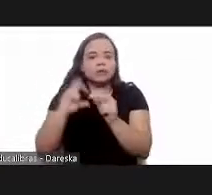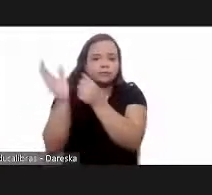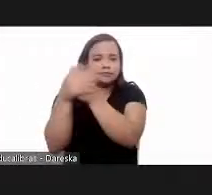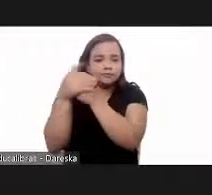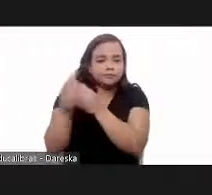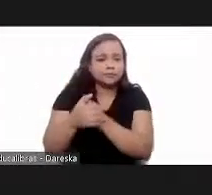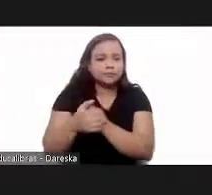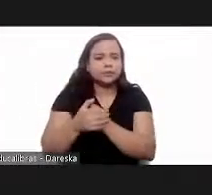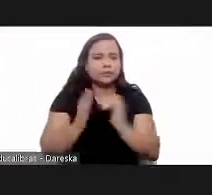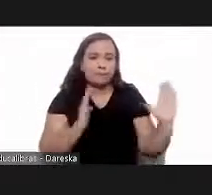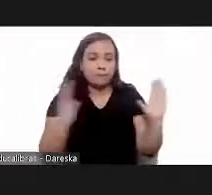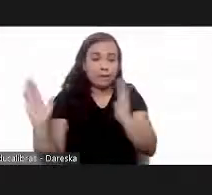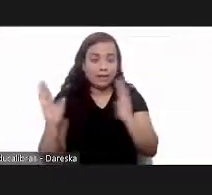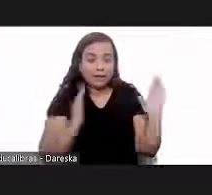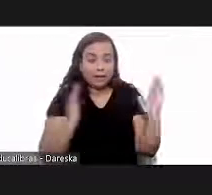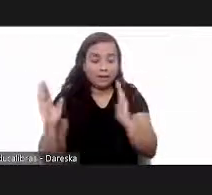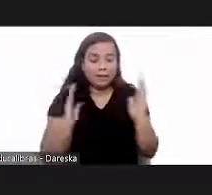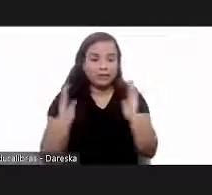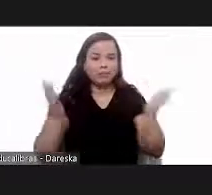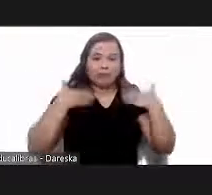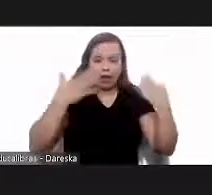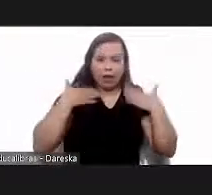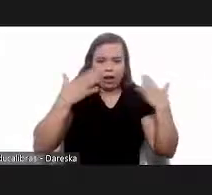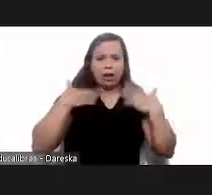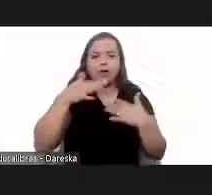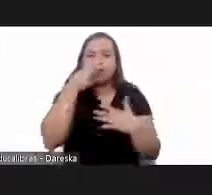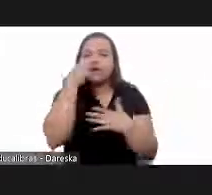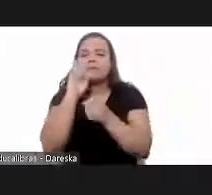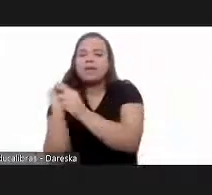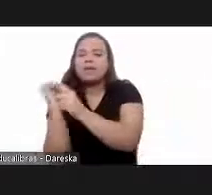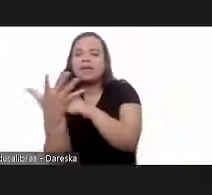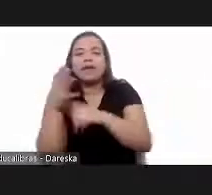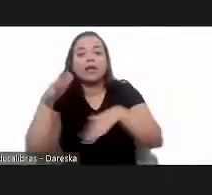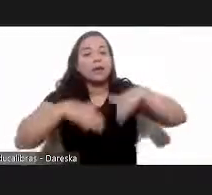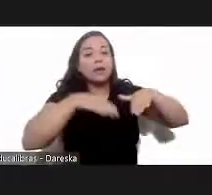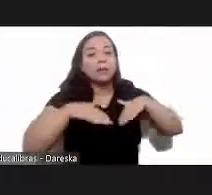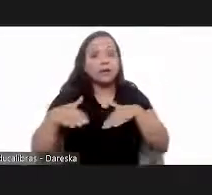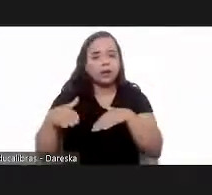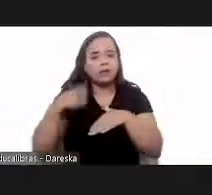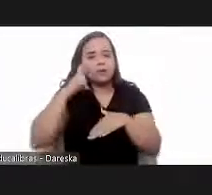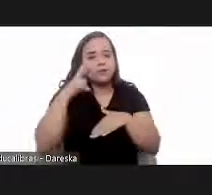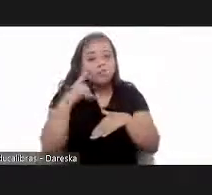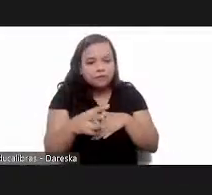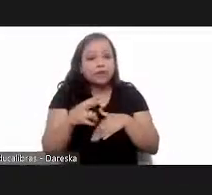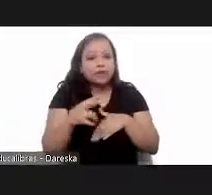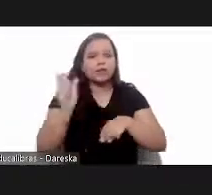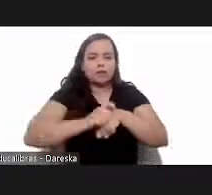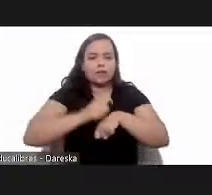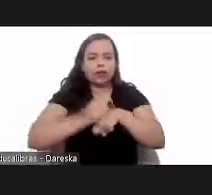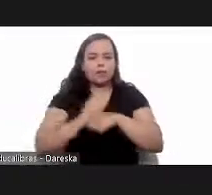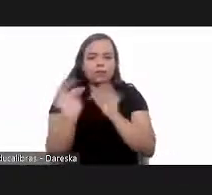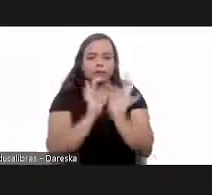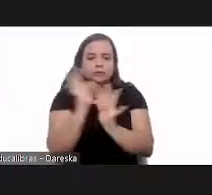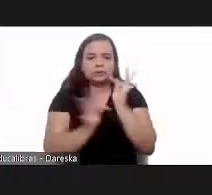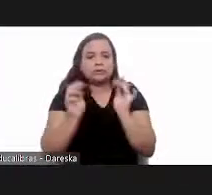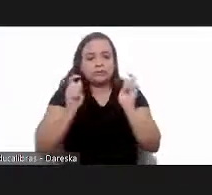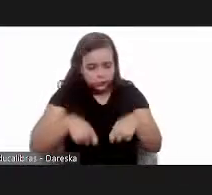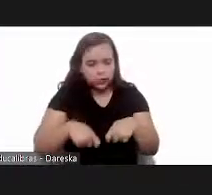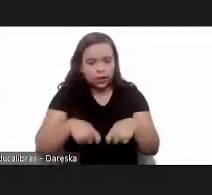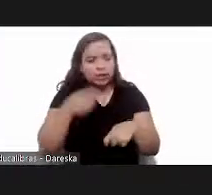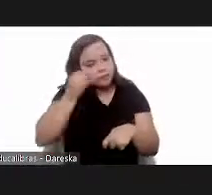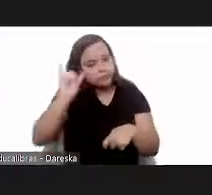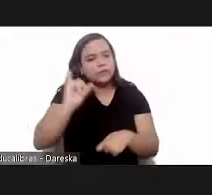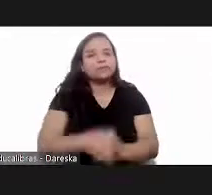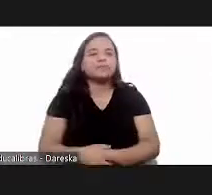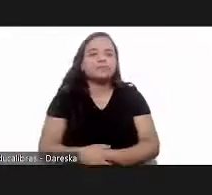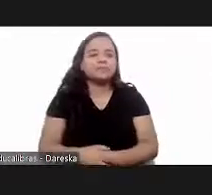spread more in the summer and spring so we need to spray there to be able to kill